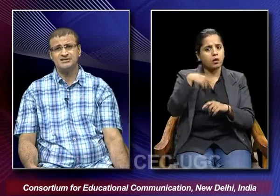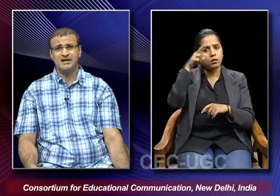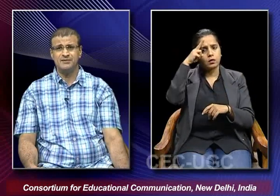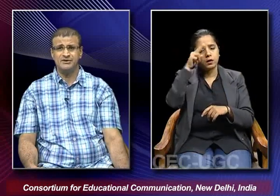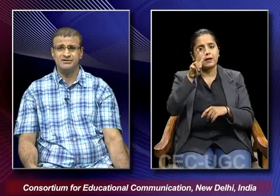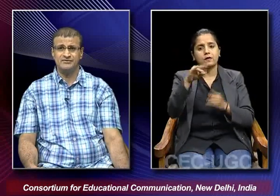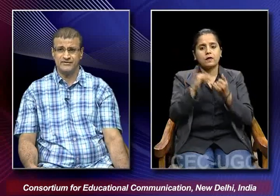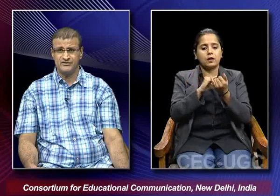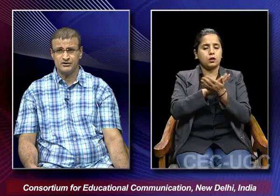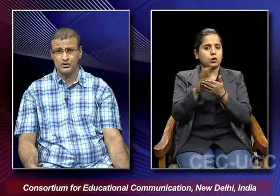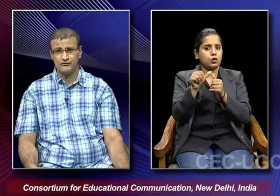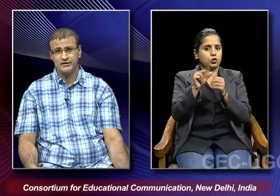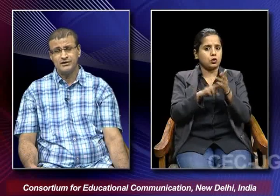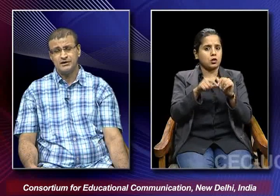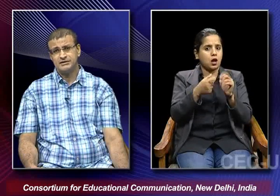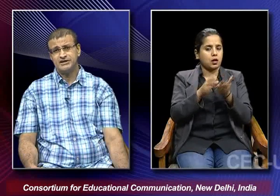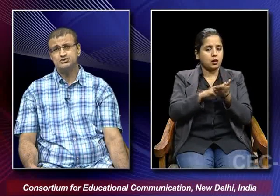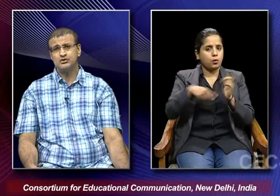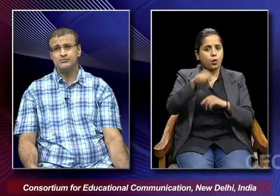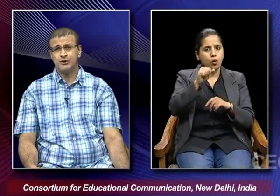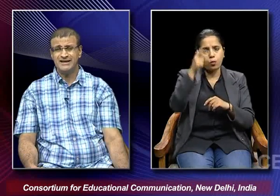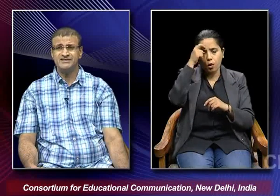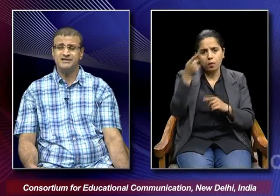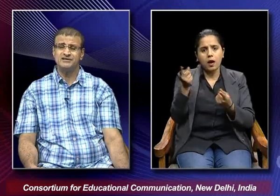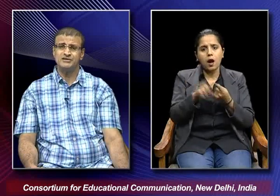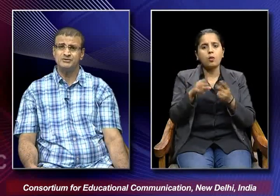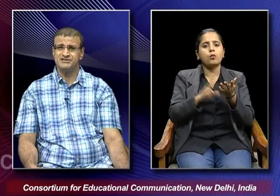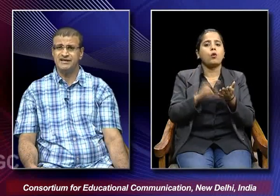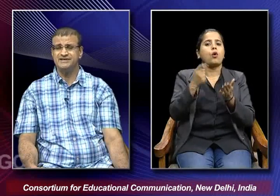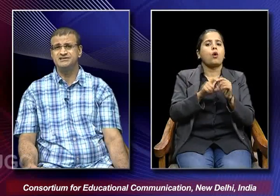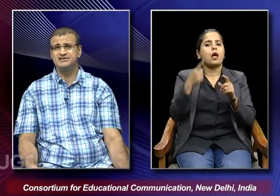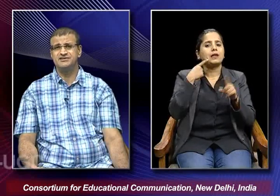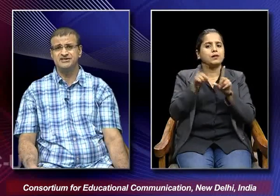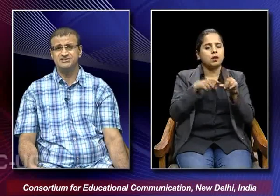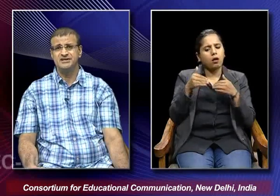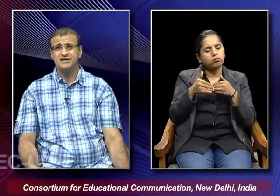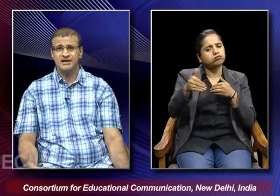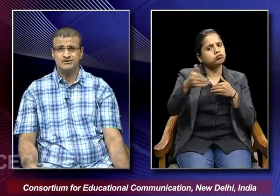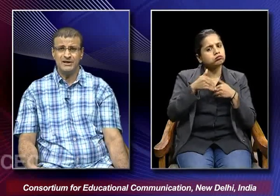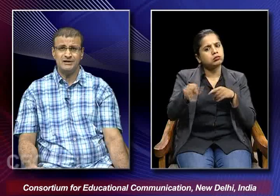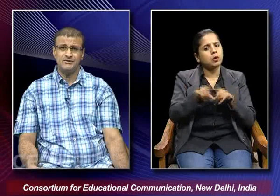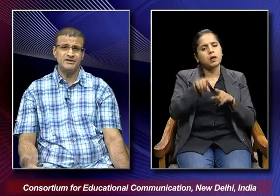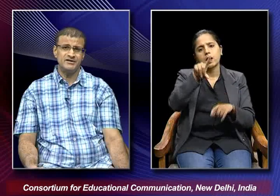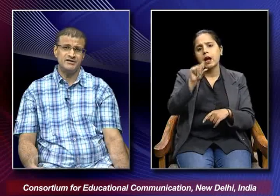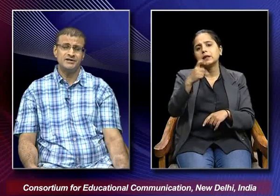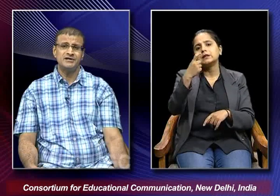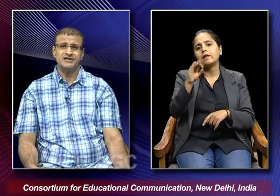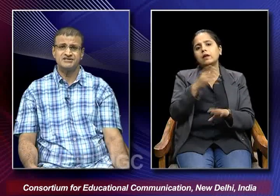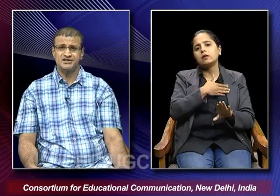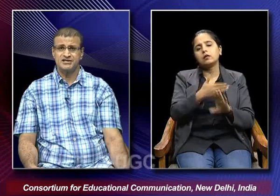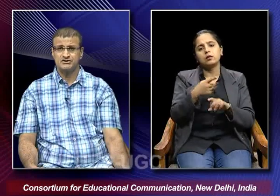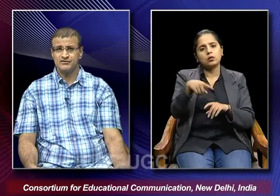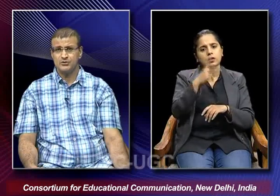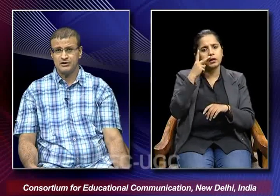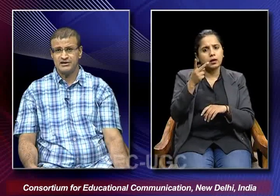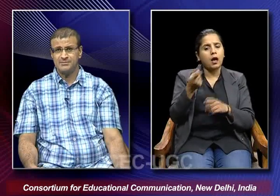vishantaram in the framework of the issue of morality continues in the 1970s as well where he takes